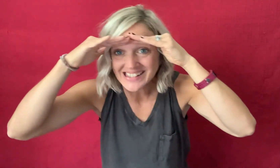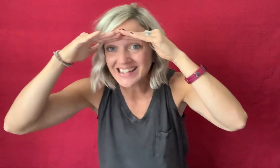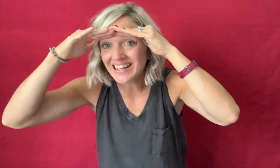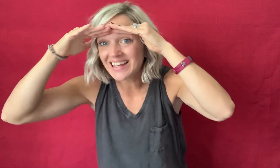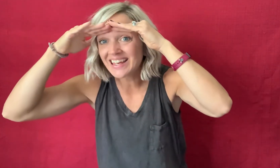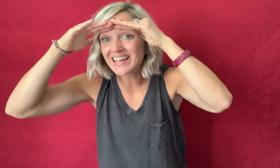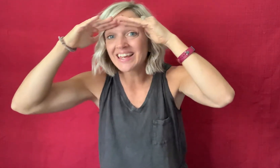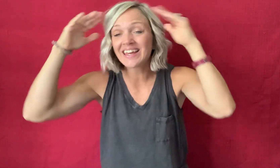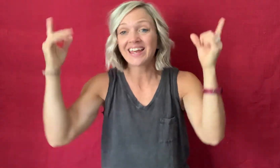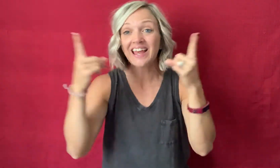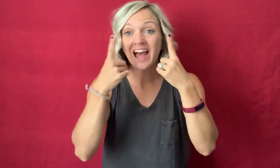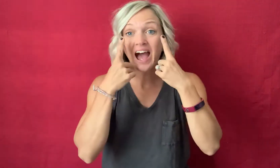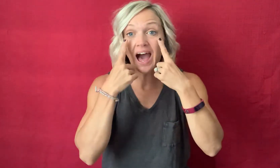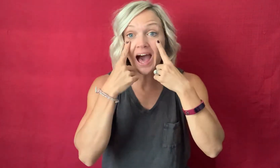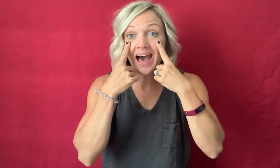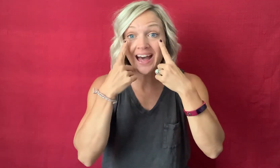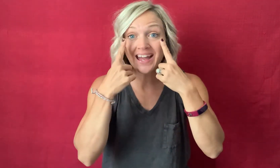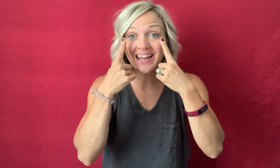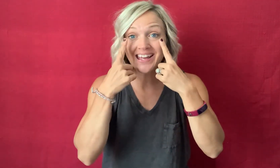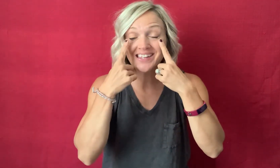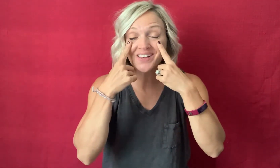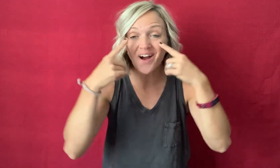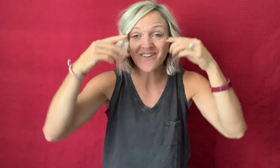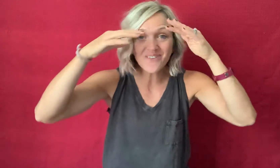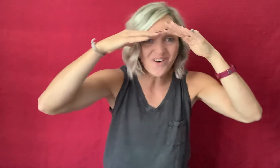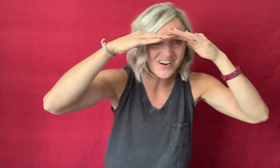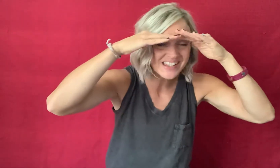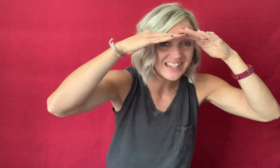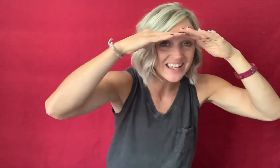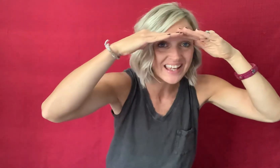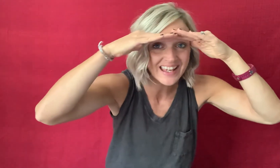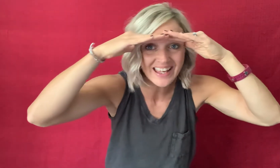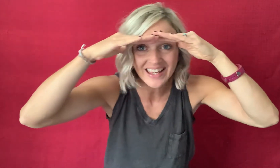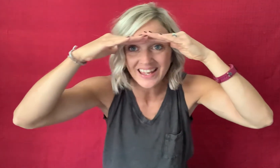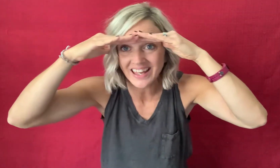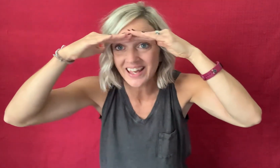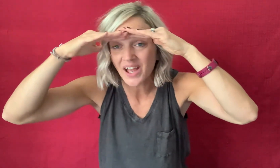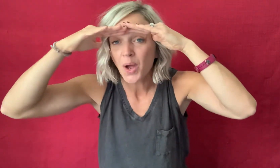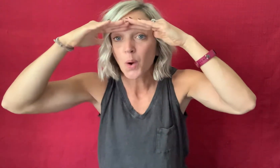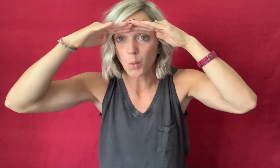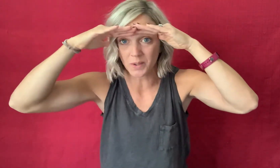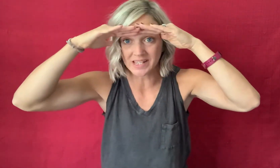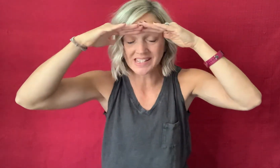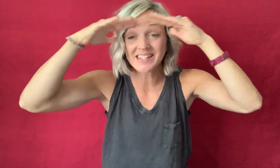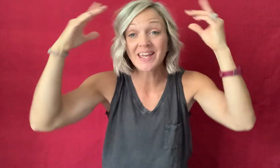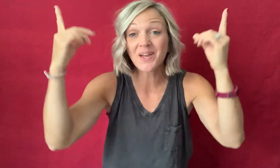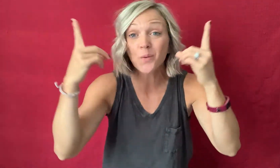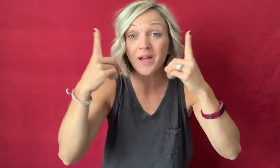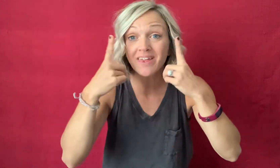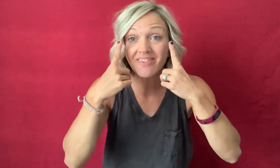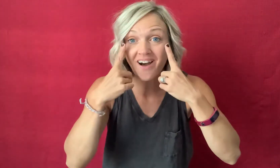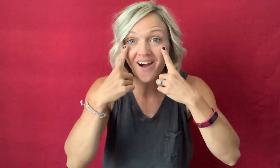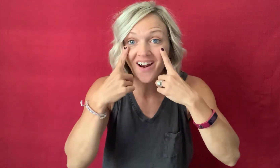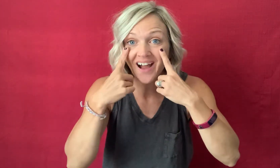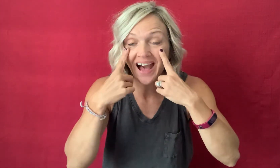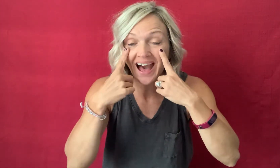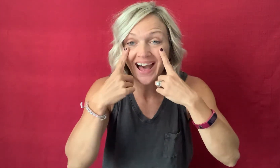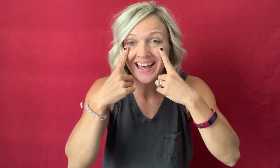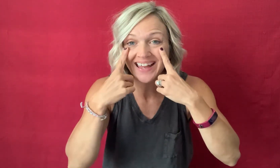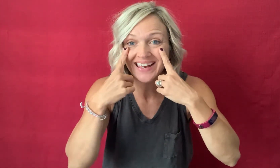eyes are for seeing we see with our eyes